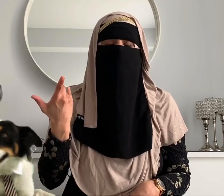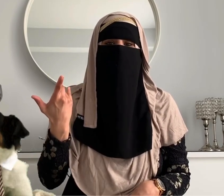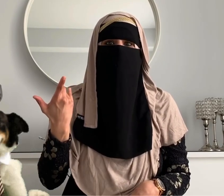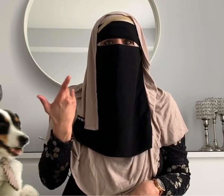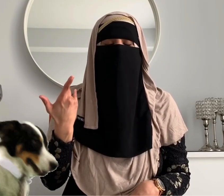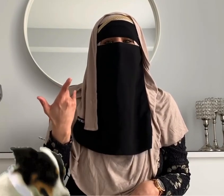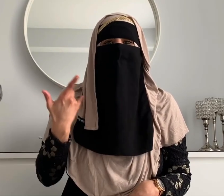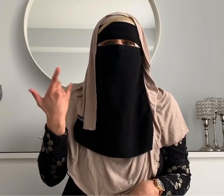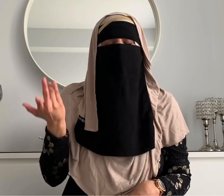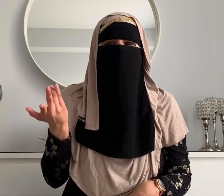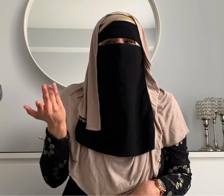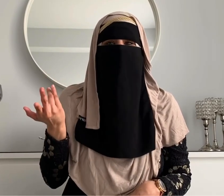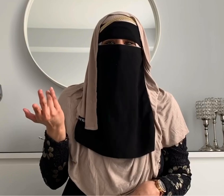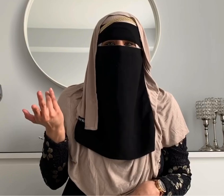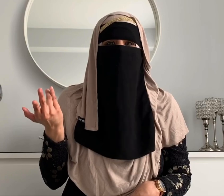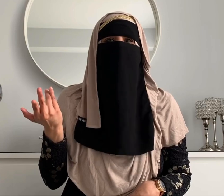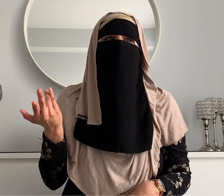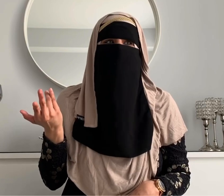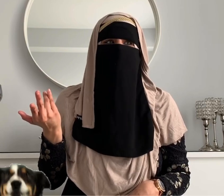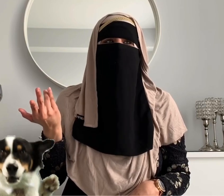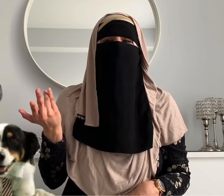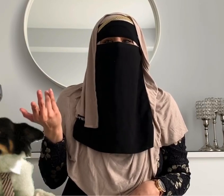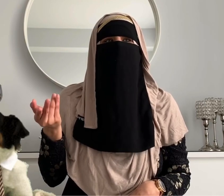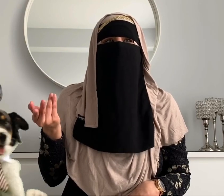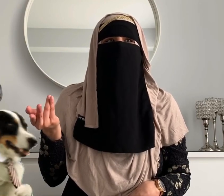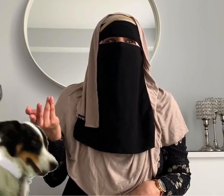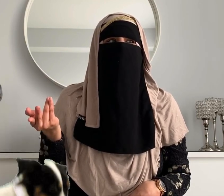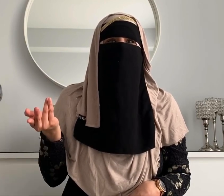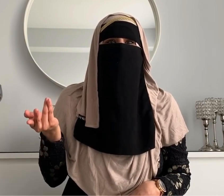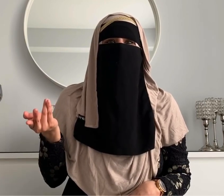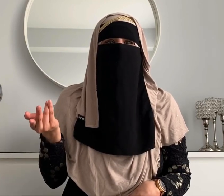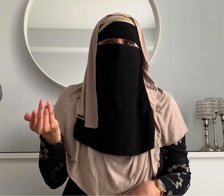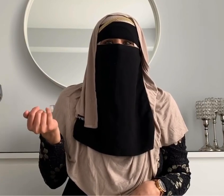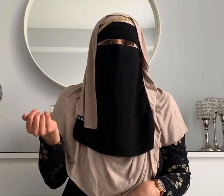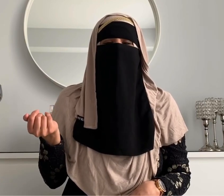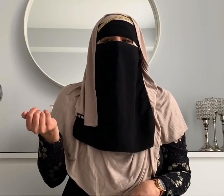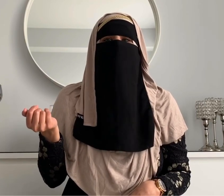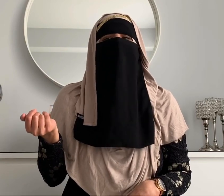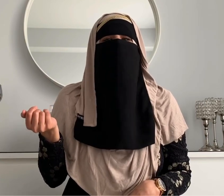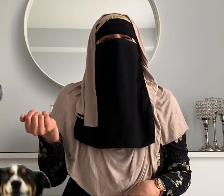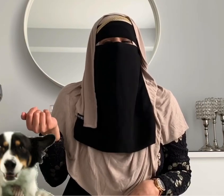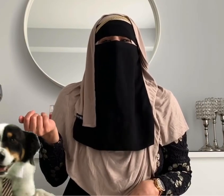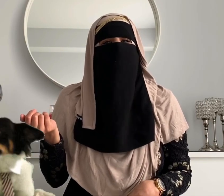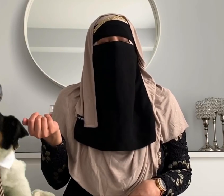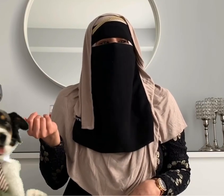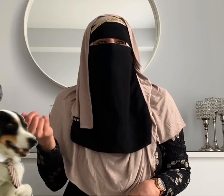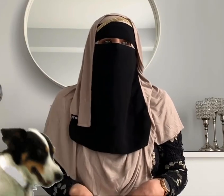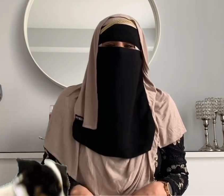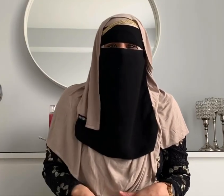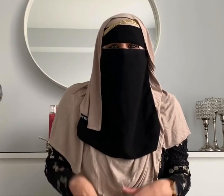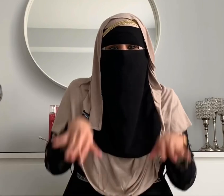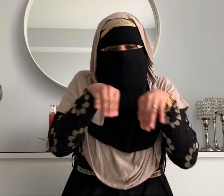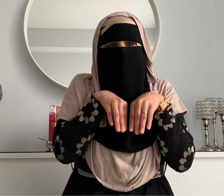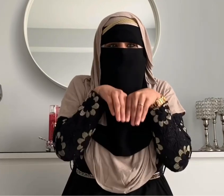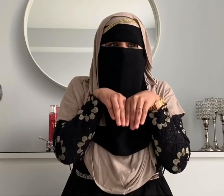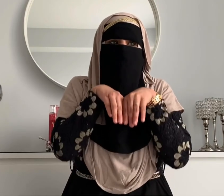that but you take your tongue out and then you do like the dog gesture like i incorporated this like